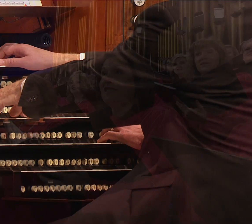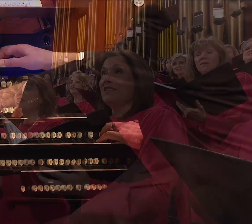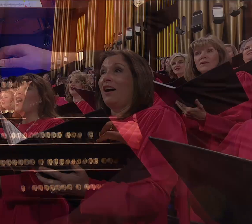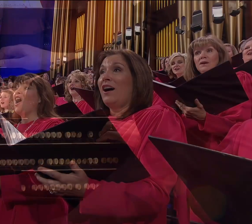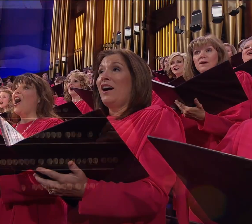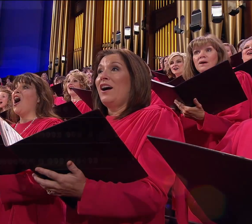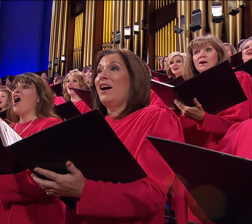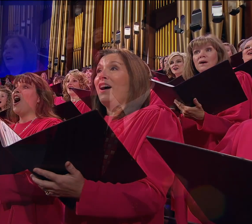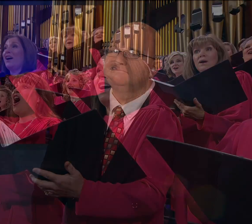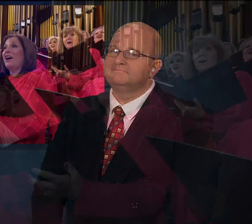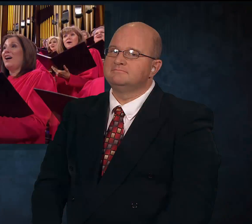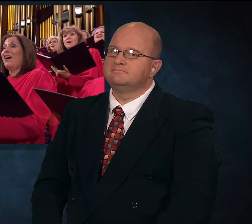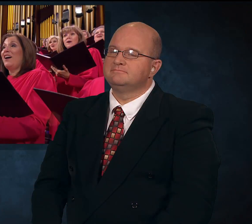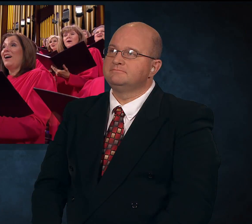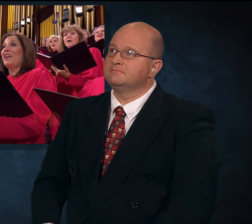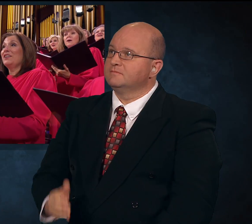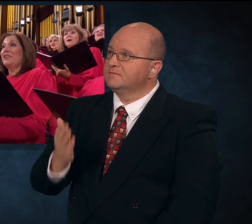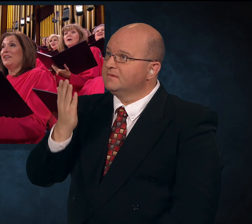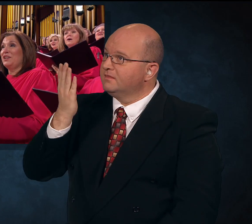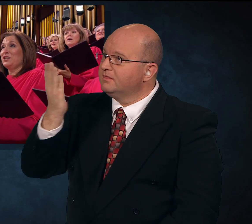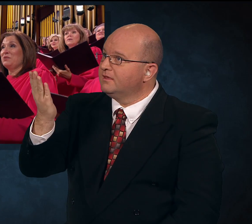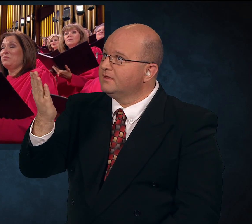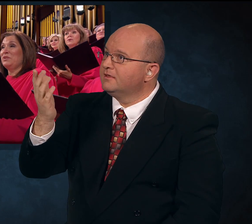Silent Sire,